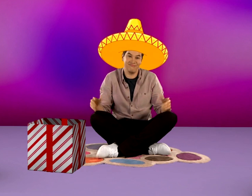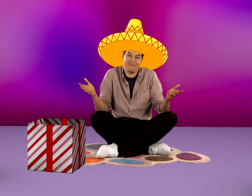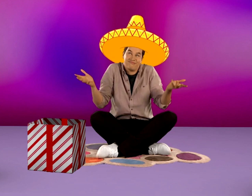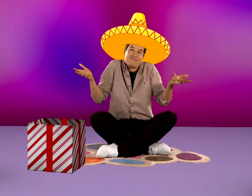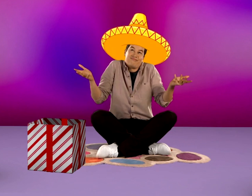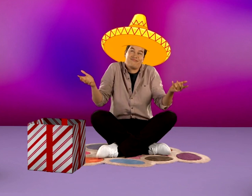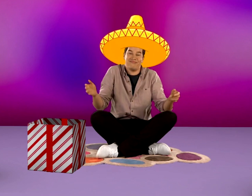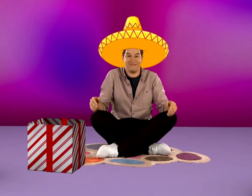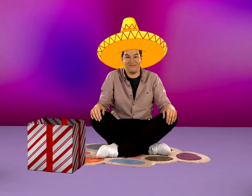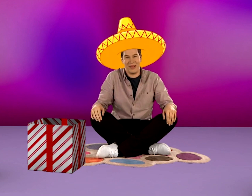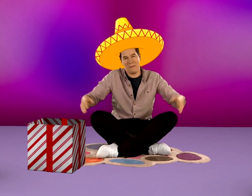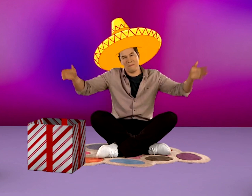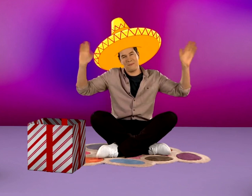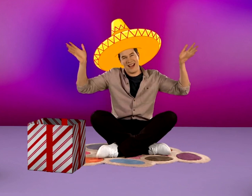Oh well. Bye!